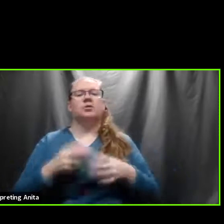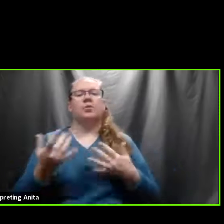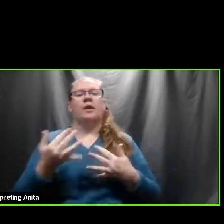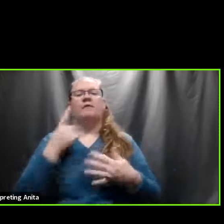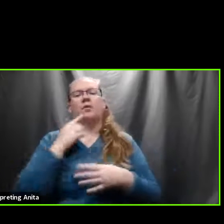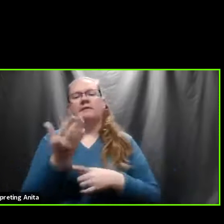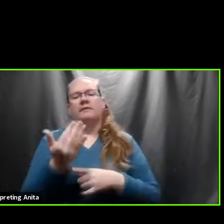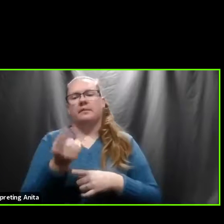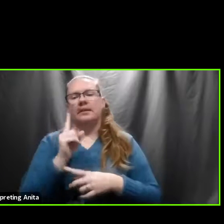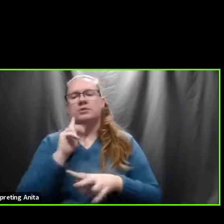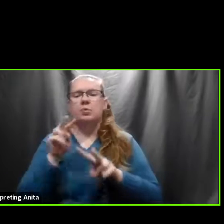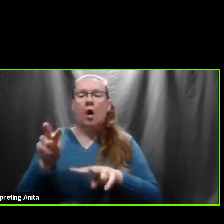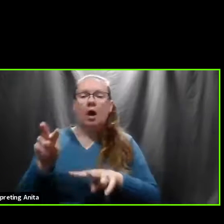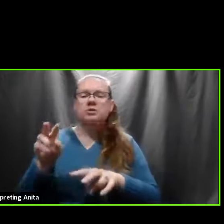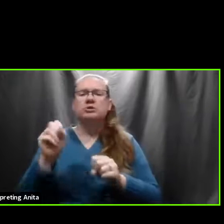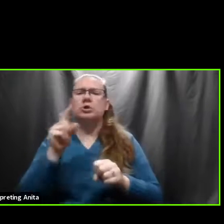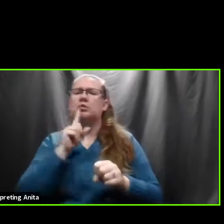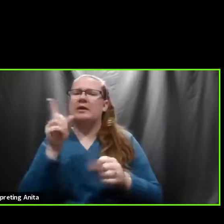gamut.